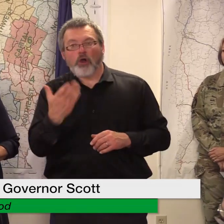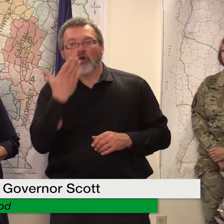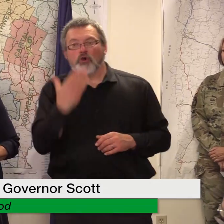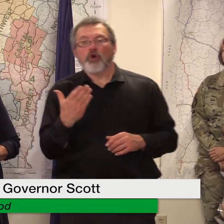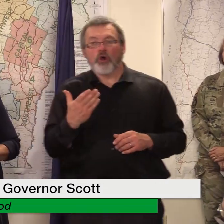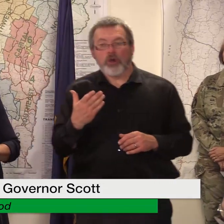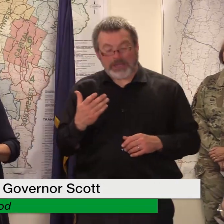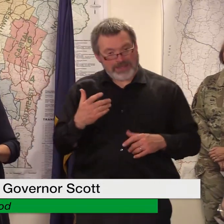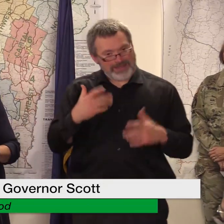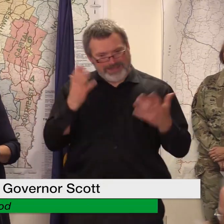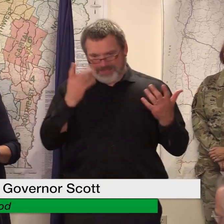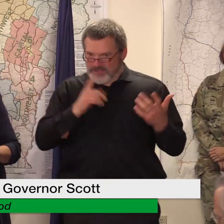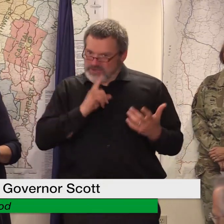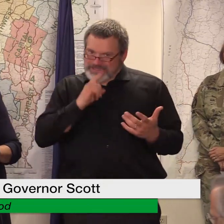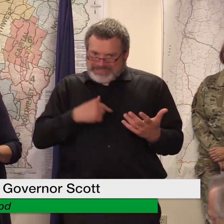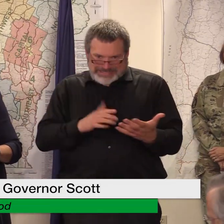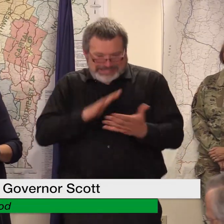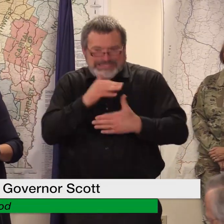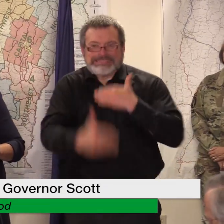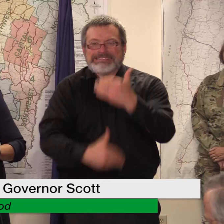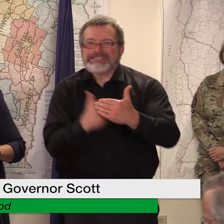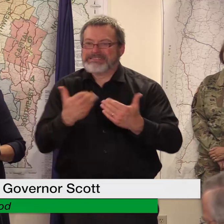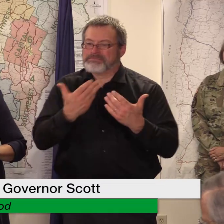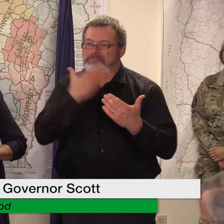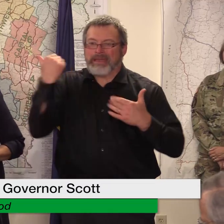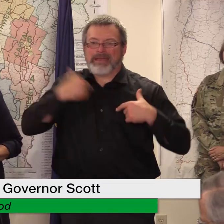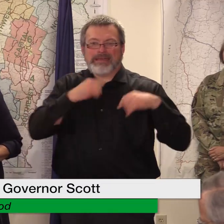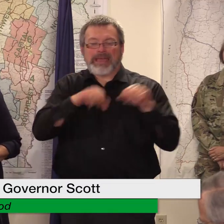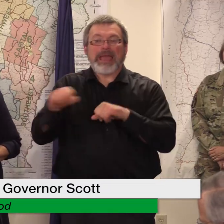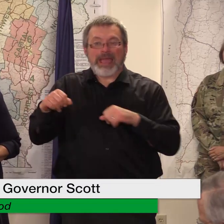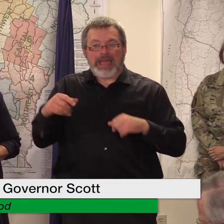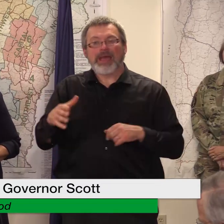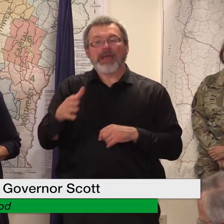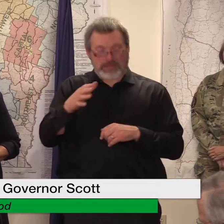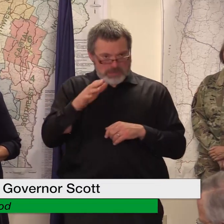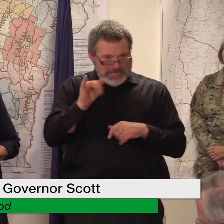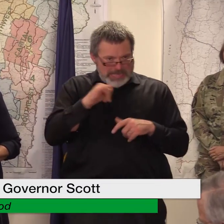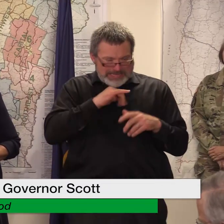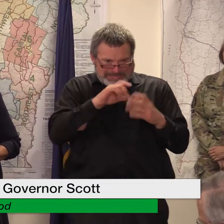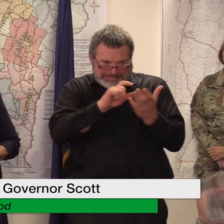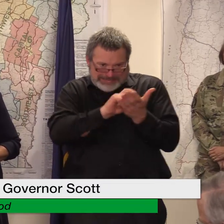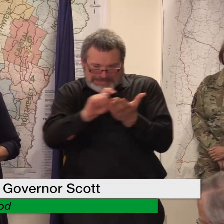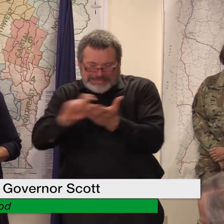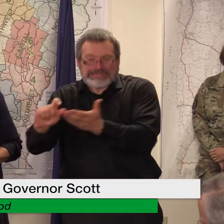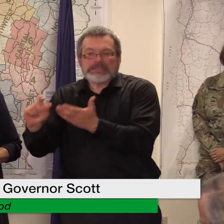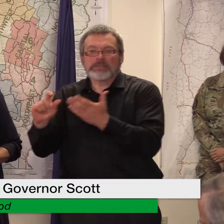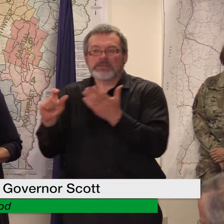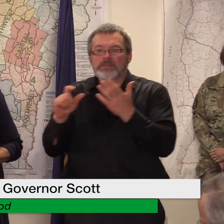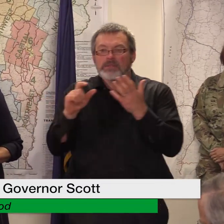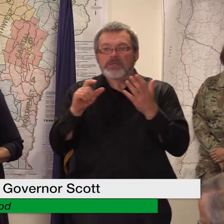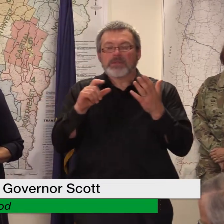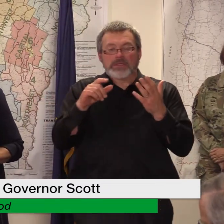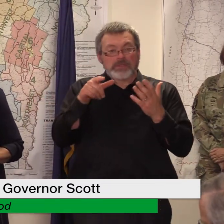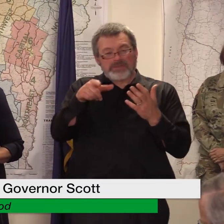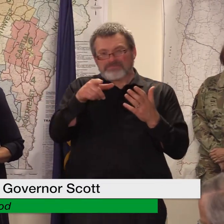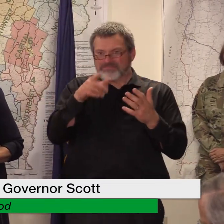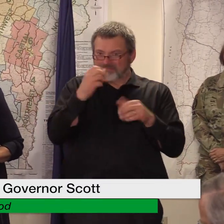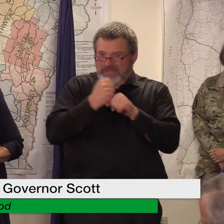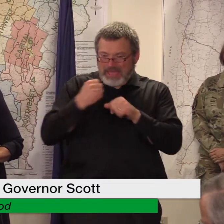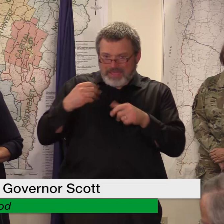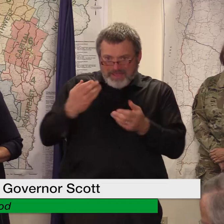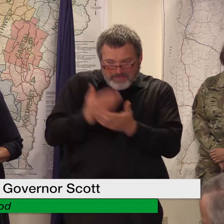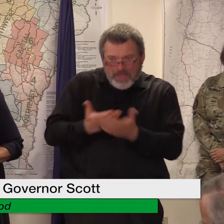to have folks enter those amounts in and obviously we cannot control if somebody else